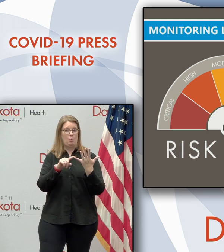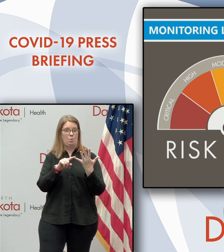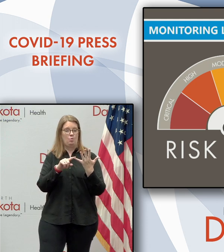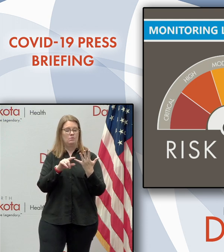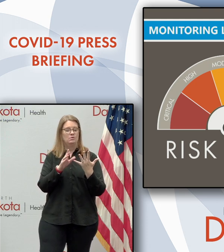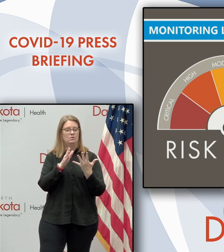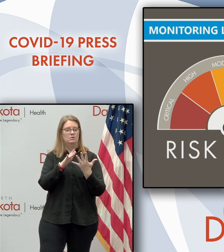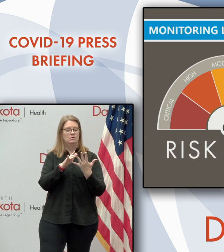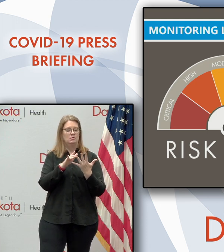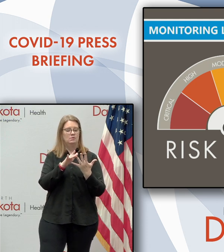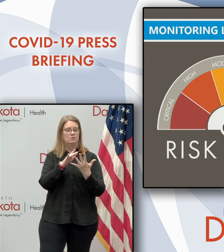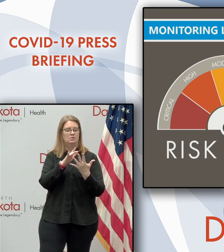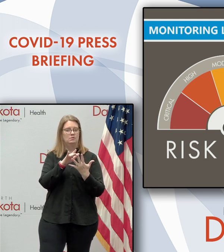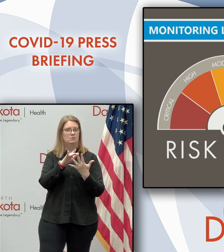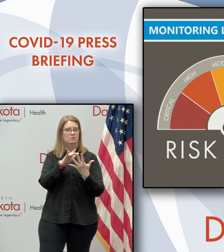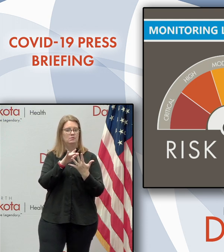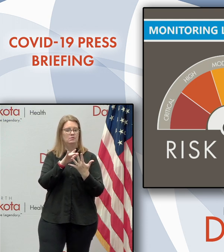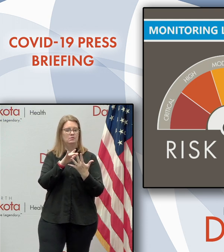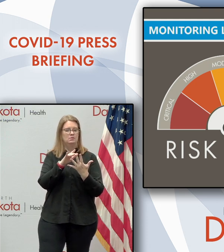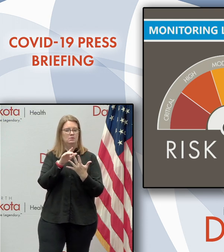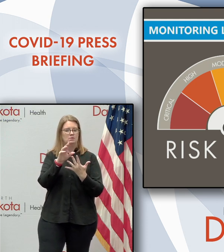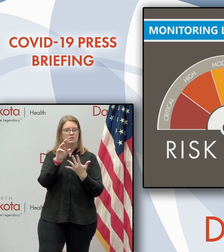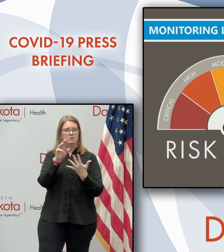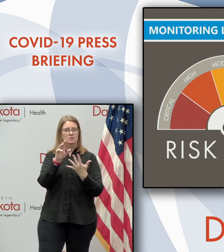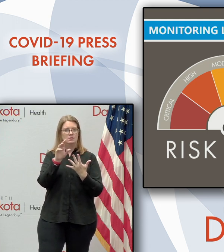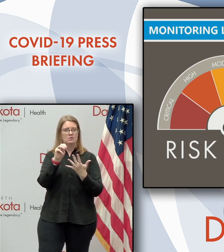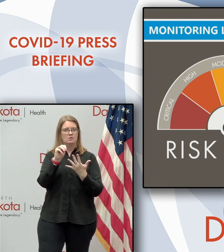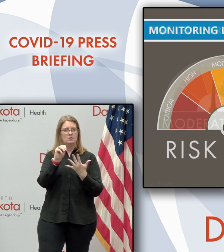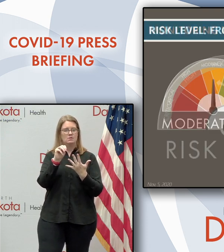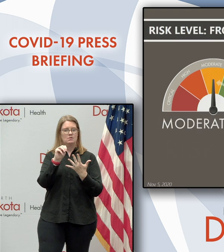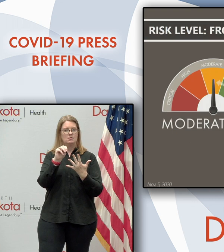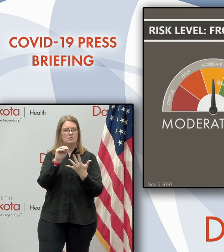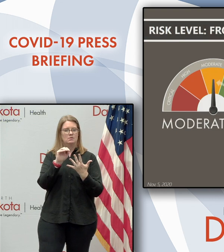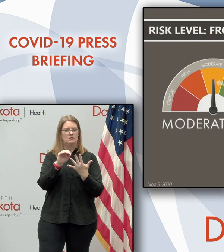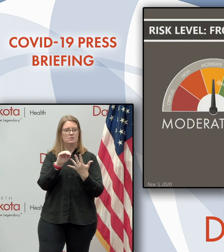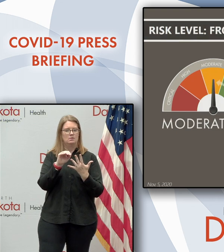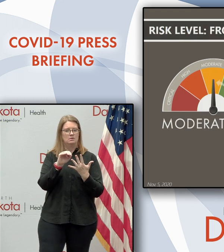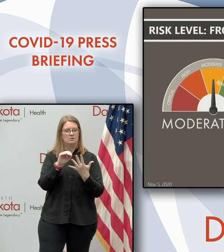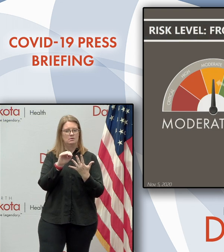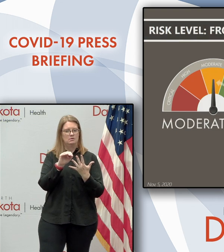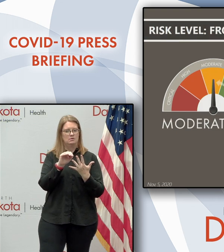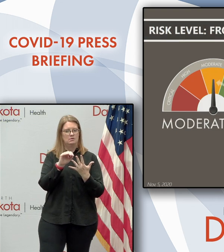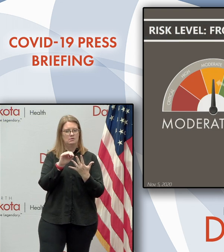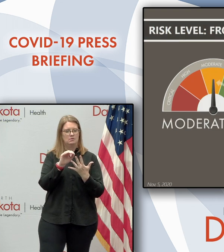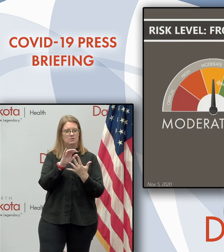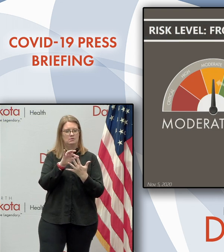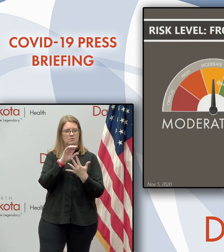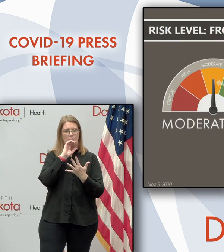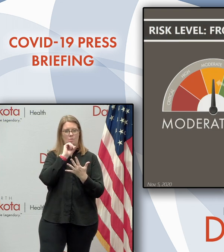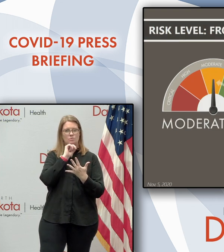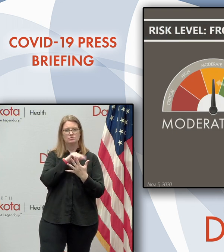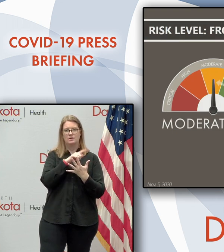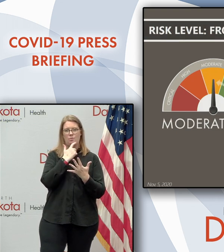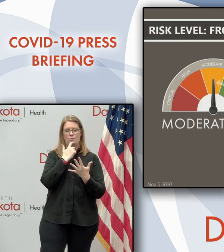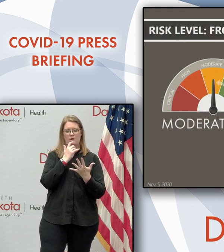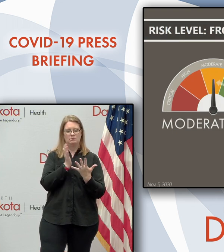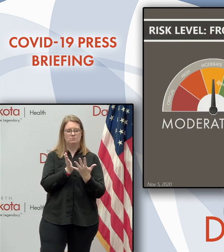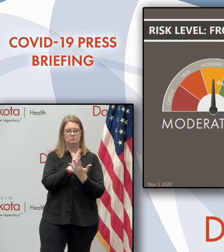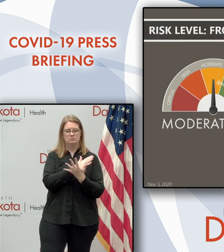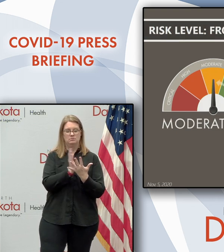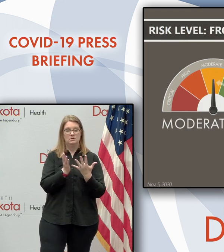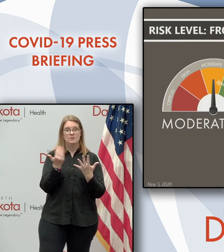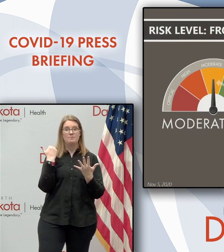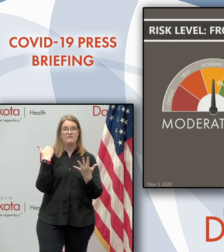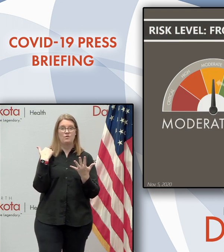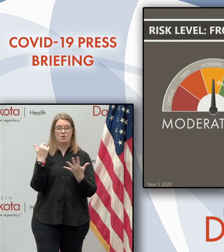moderate, uh, is the, uh, is our middle, and then we go to, uh, orange and then red. But people that were in